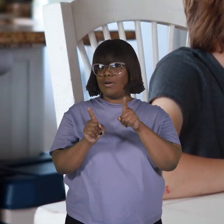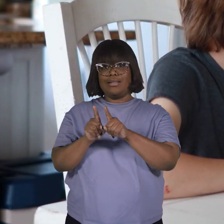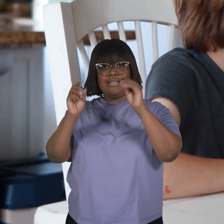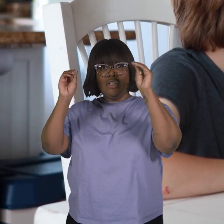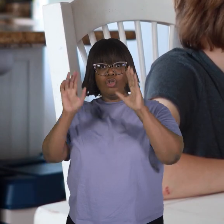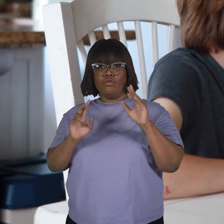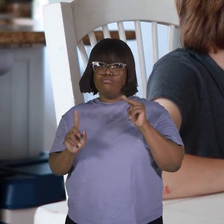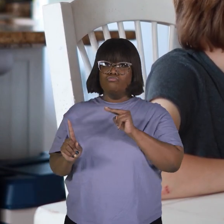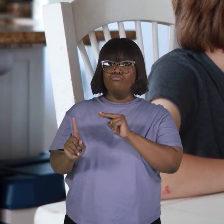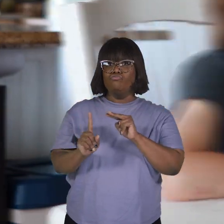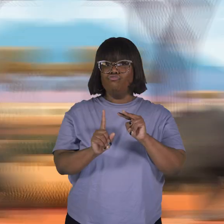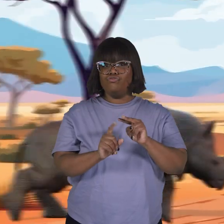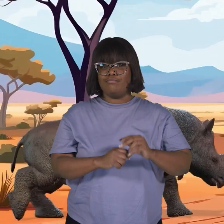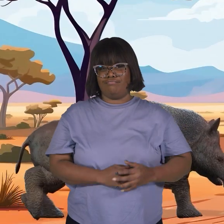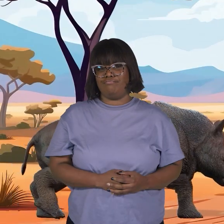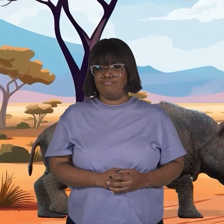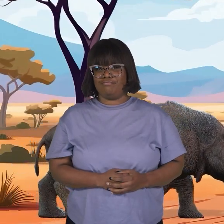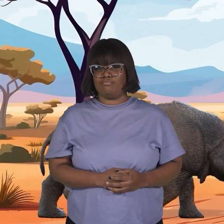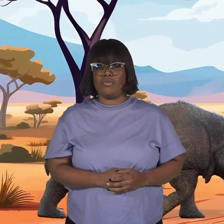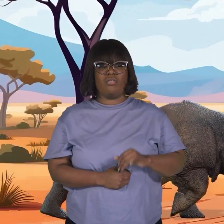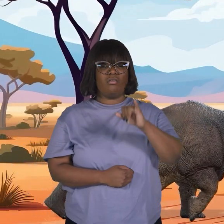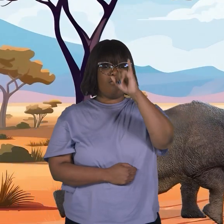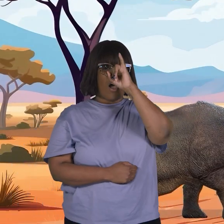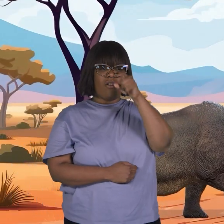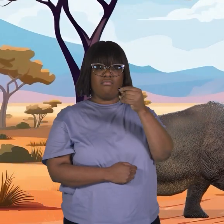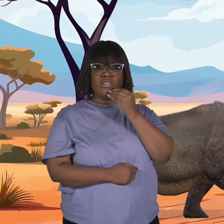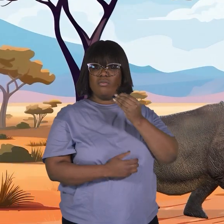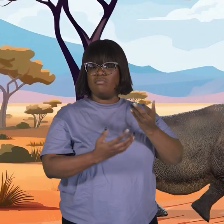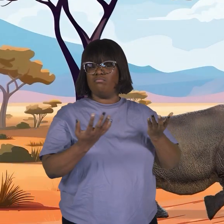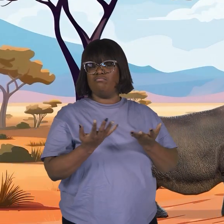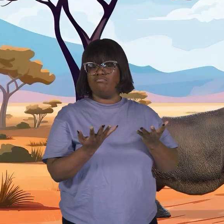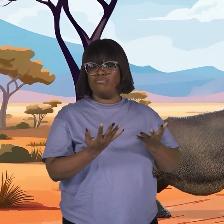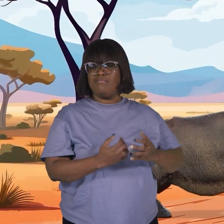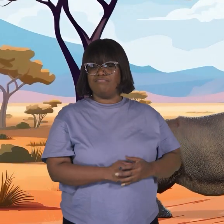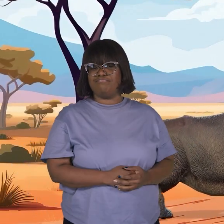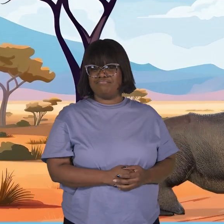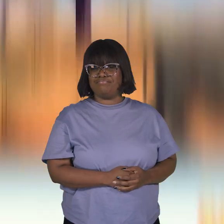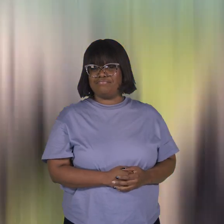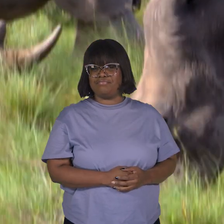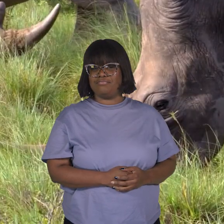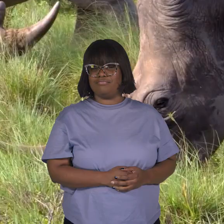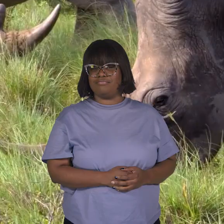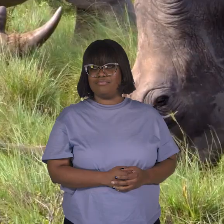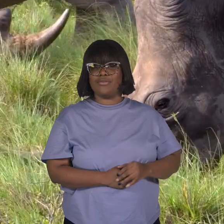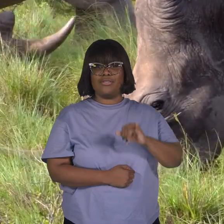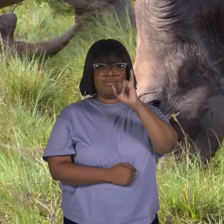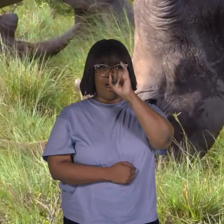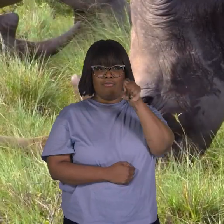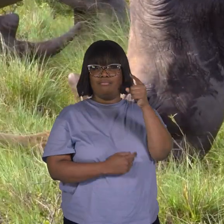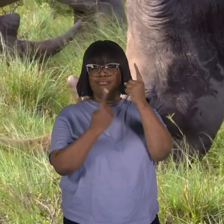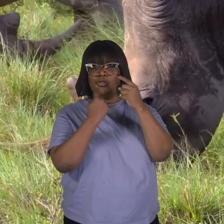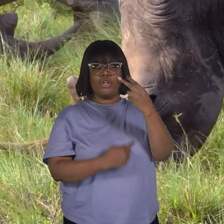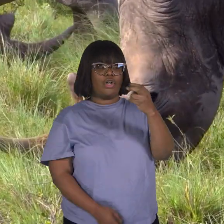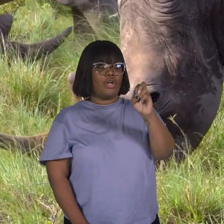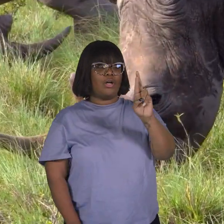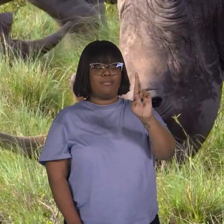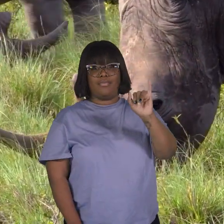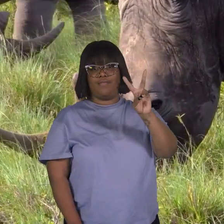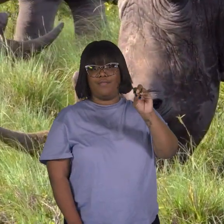teacher. What do rhinoceroses eat? Rhinos are herbivores, which means